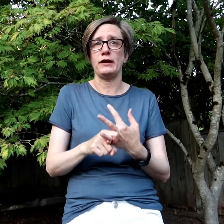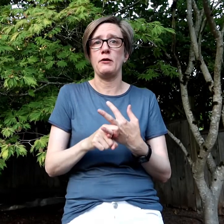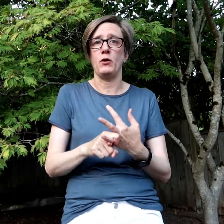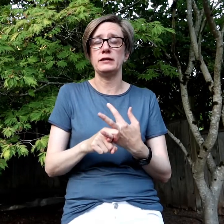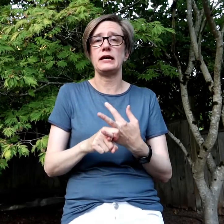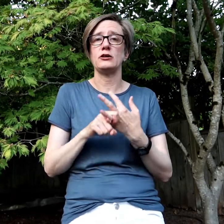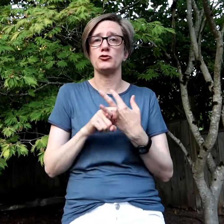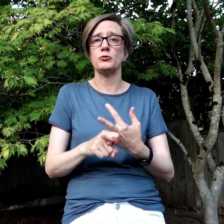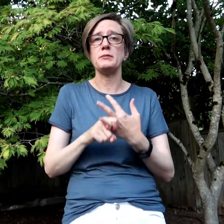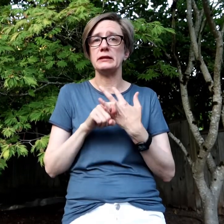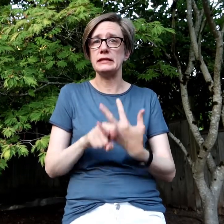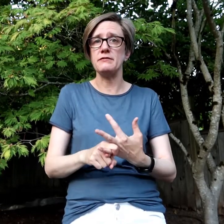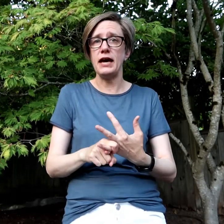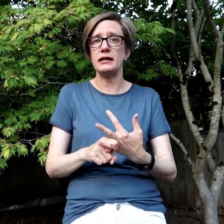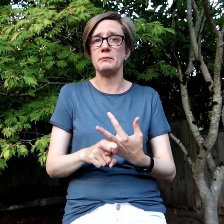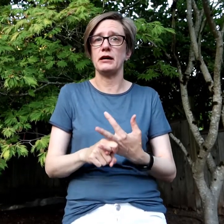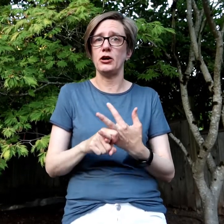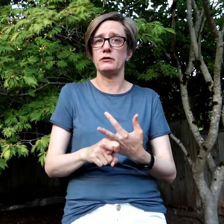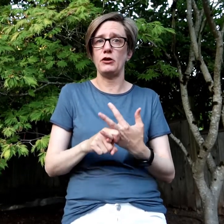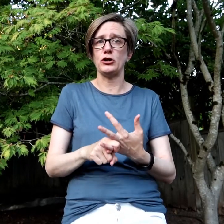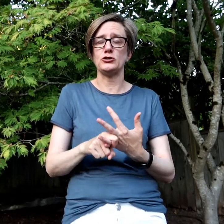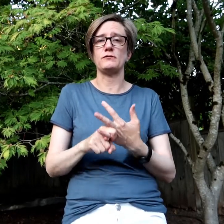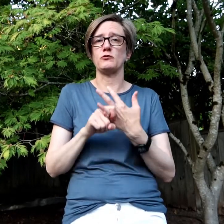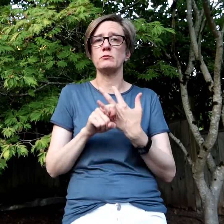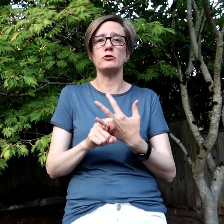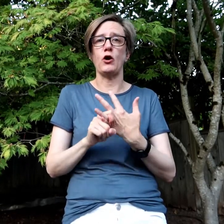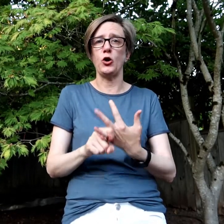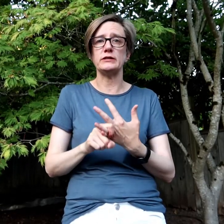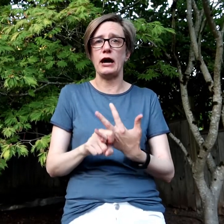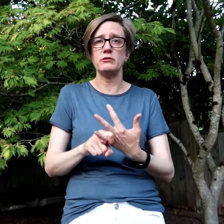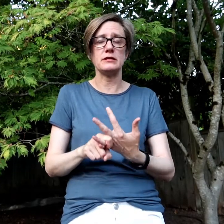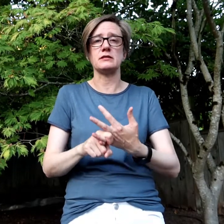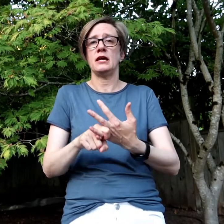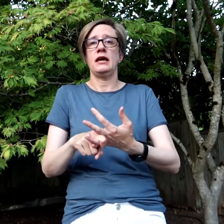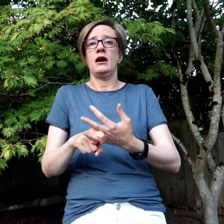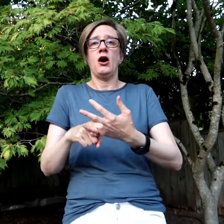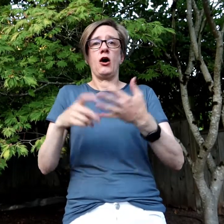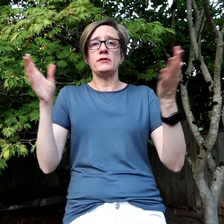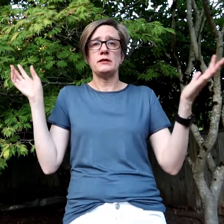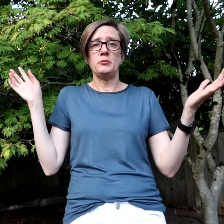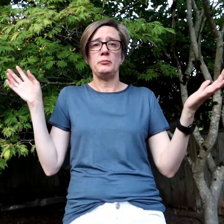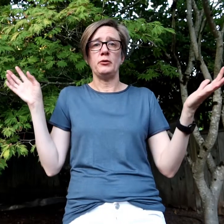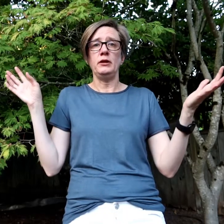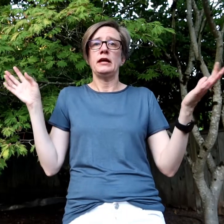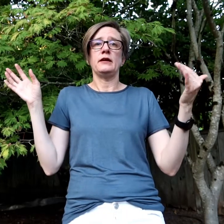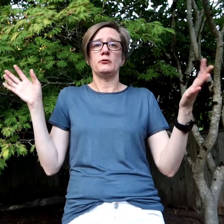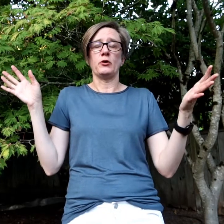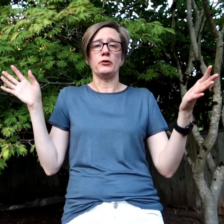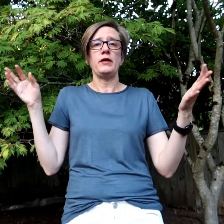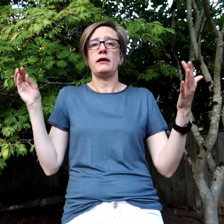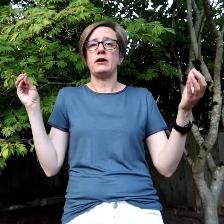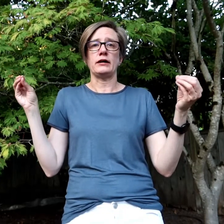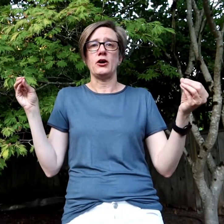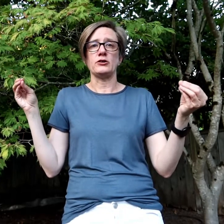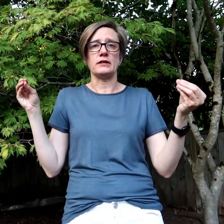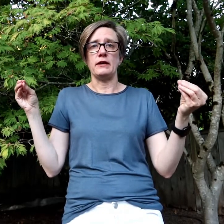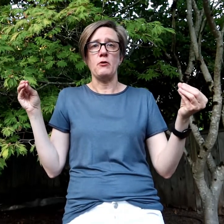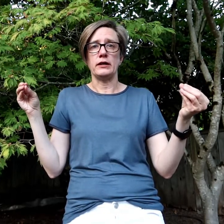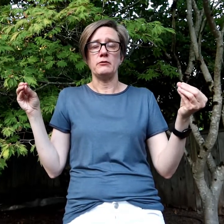I want. I truly believe that in my heart of hearts. You have to remove all doubt because all these other people in the world have gotten cars that they wanted, right?